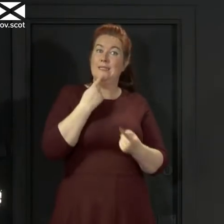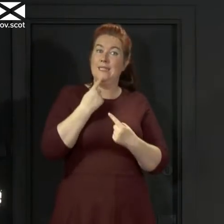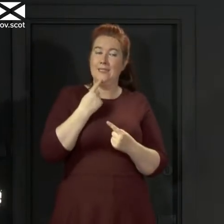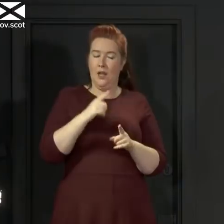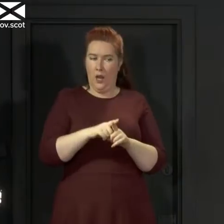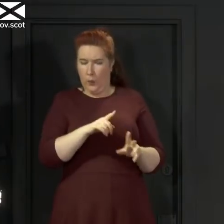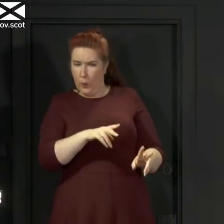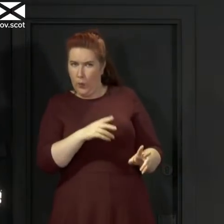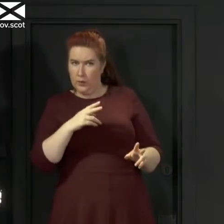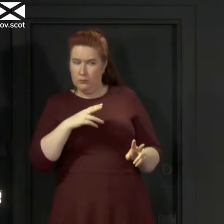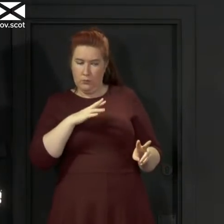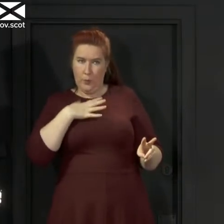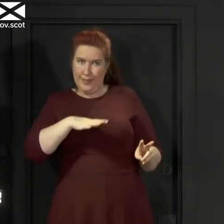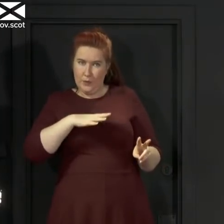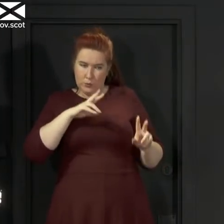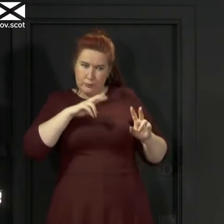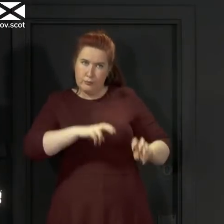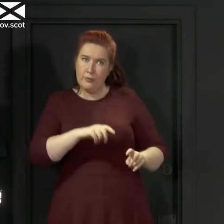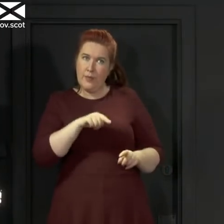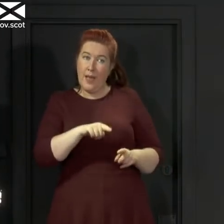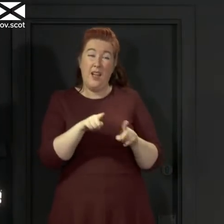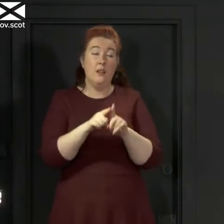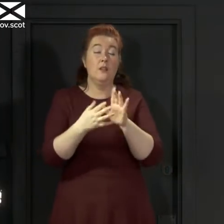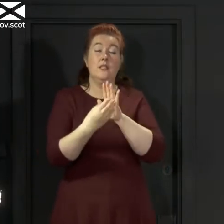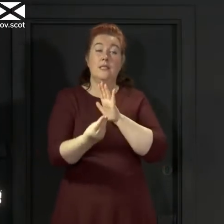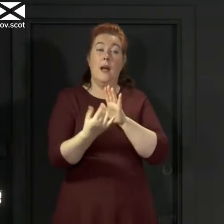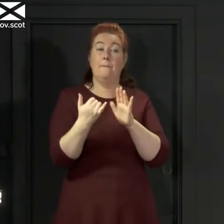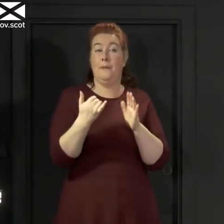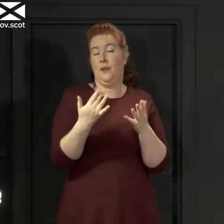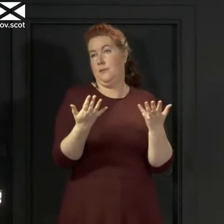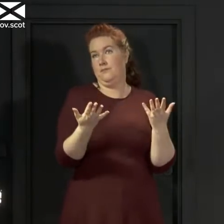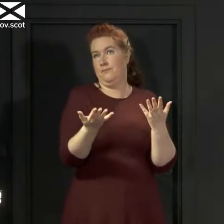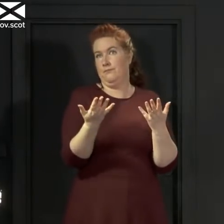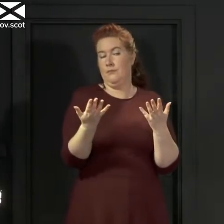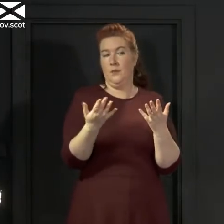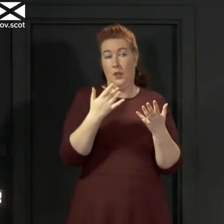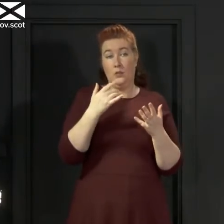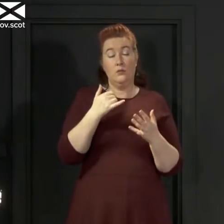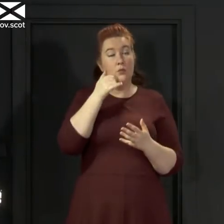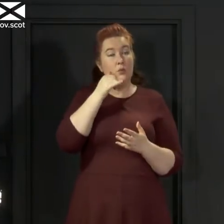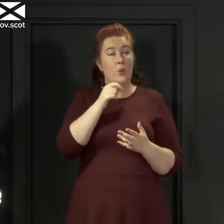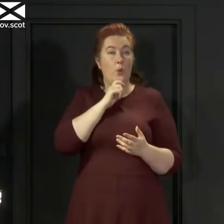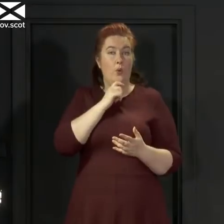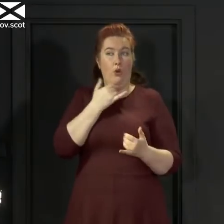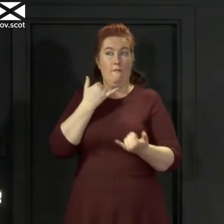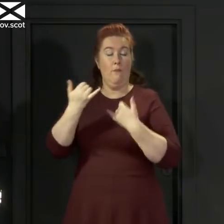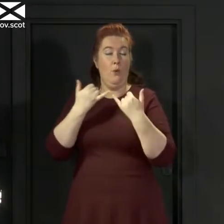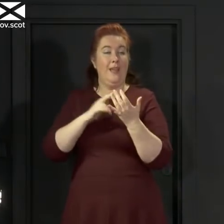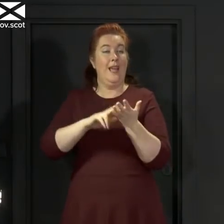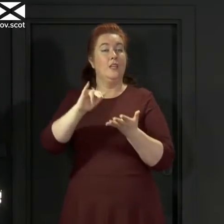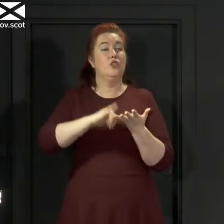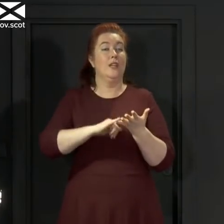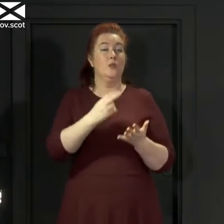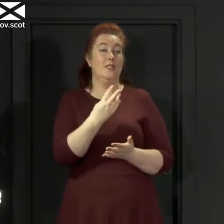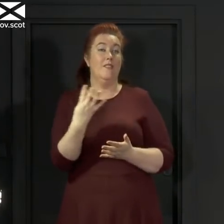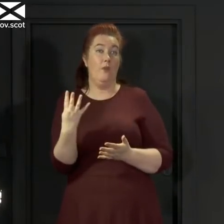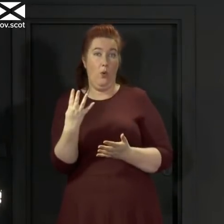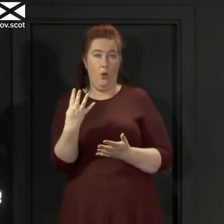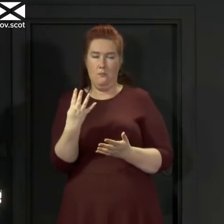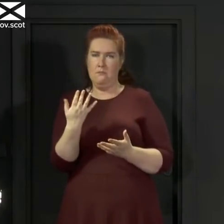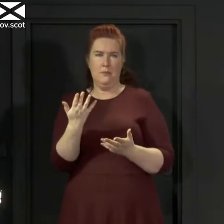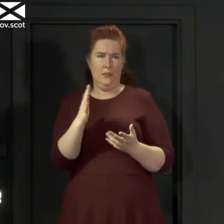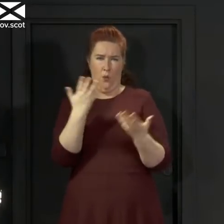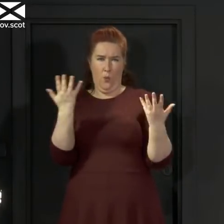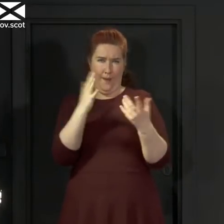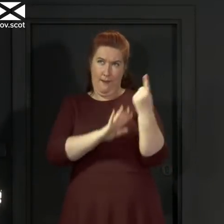concerning as possible so we're looking right now at for example calls to NHS 24 so are we seeing in any part of